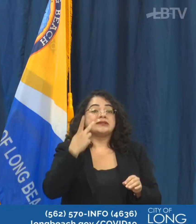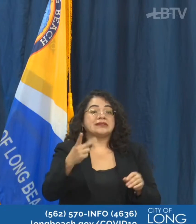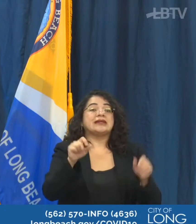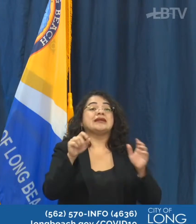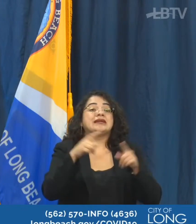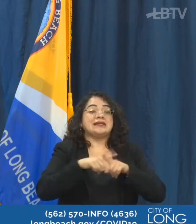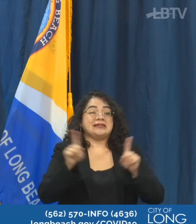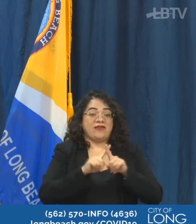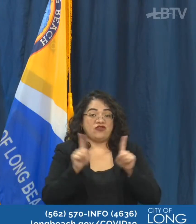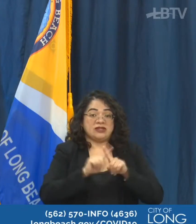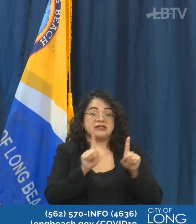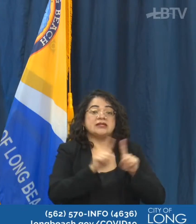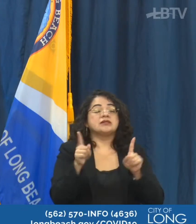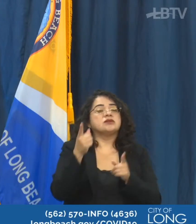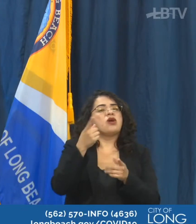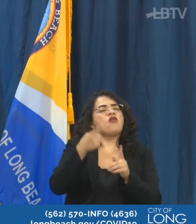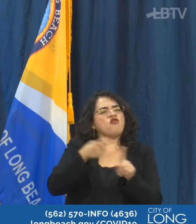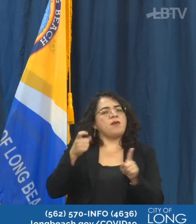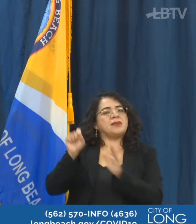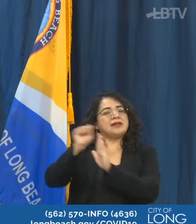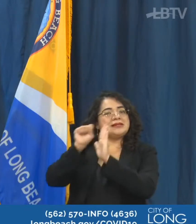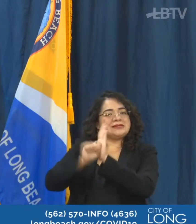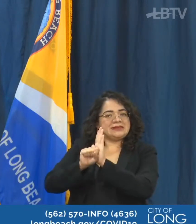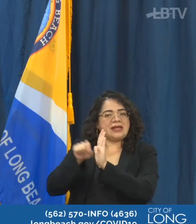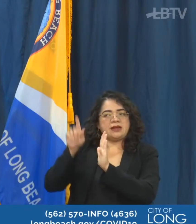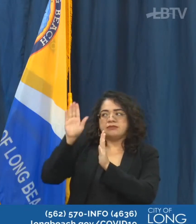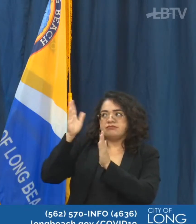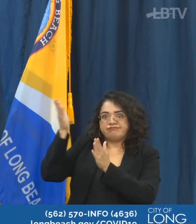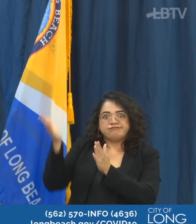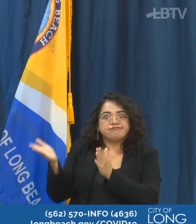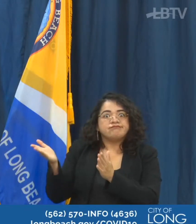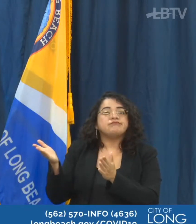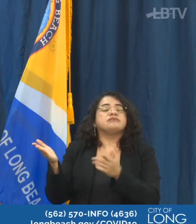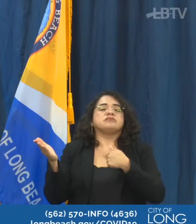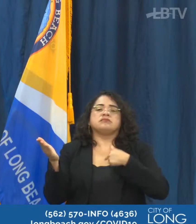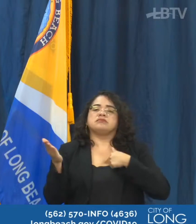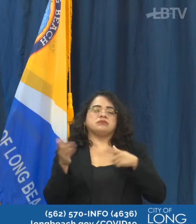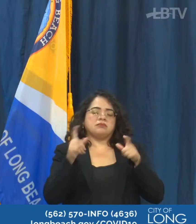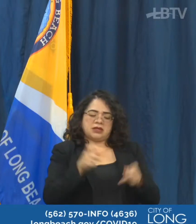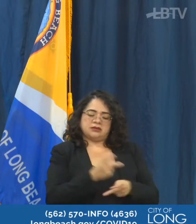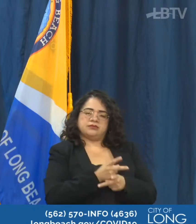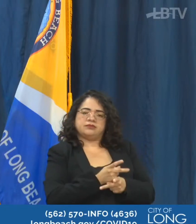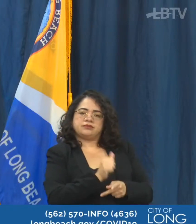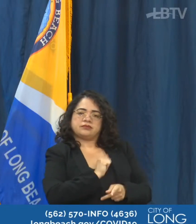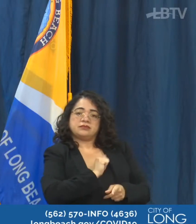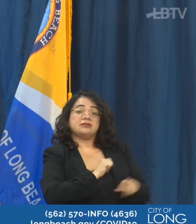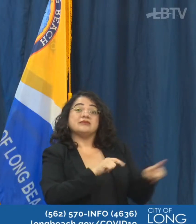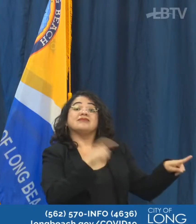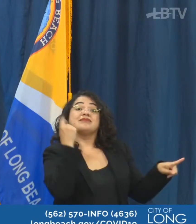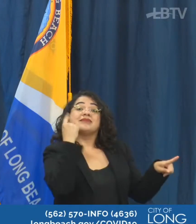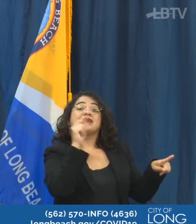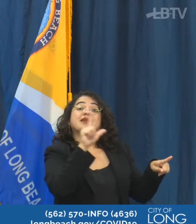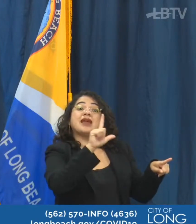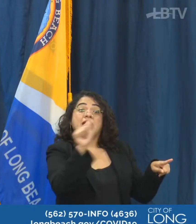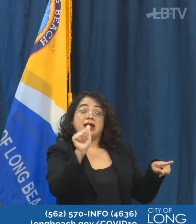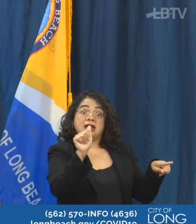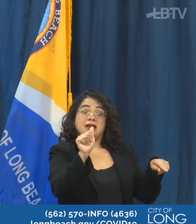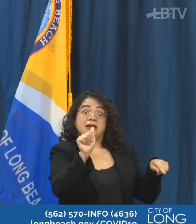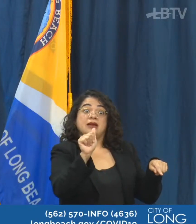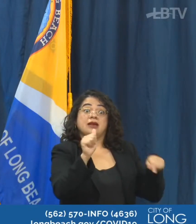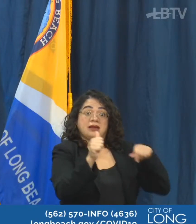And in addition to that, we understand that the county of Los Angeles will be putting out some additional guidance today on some industries.